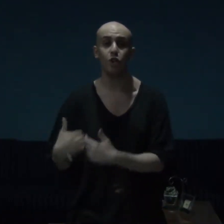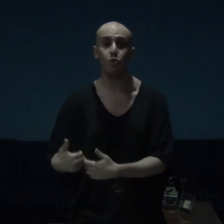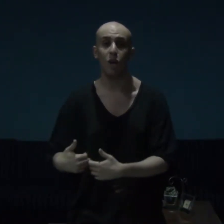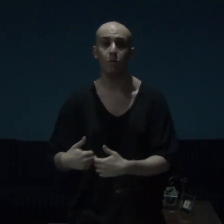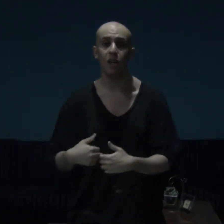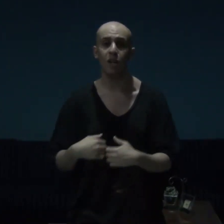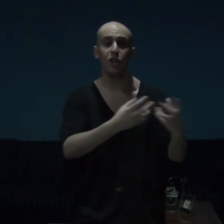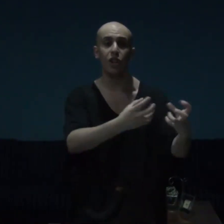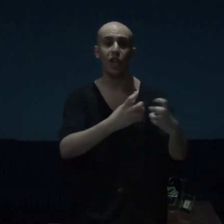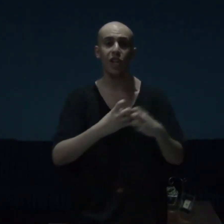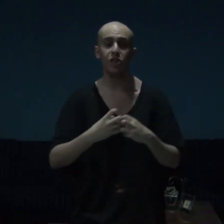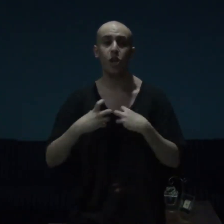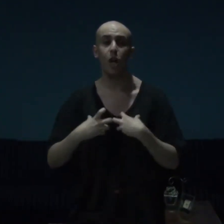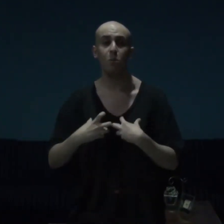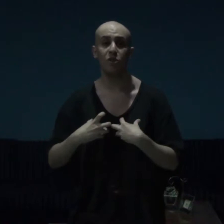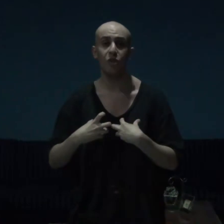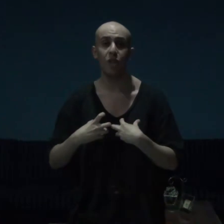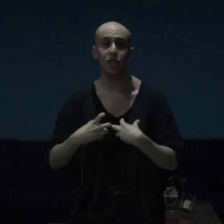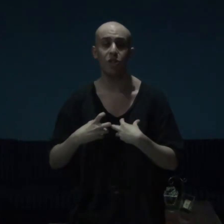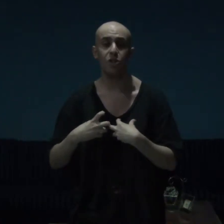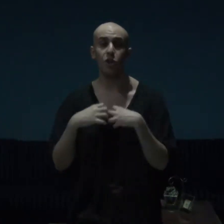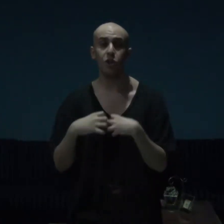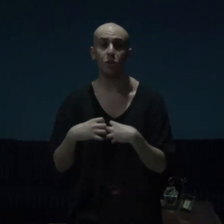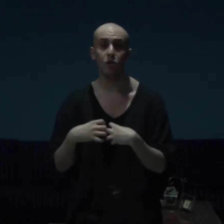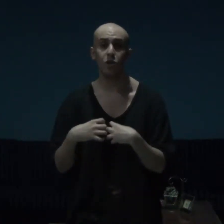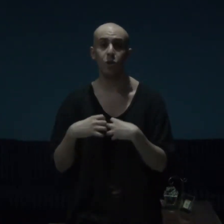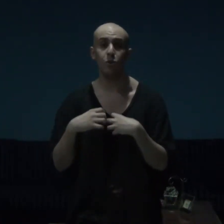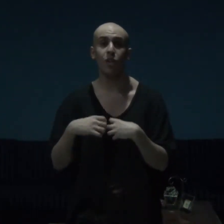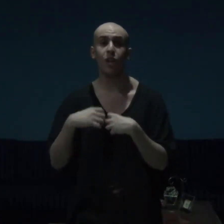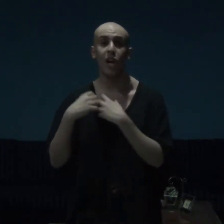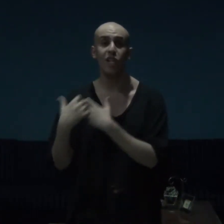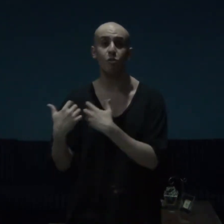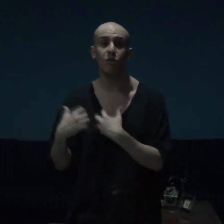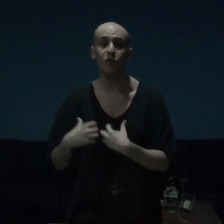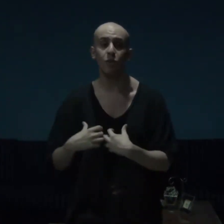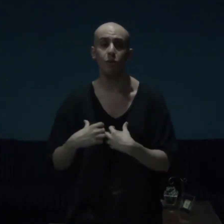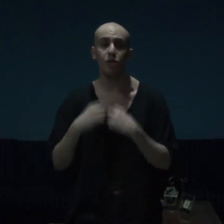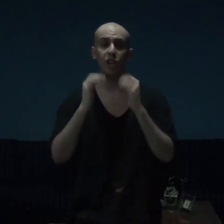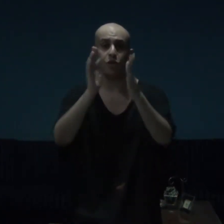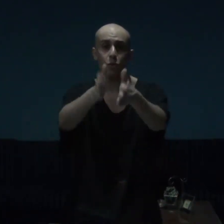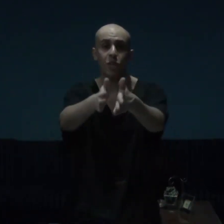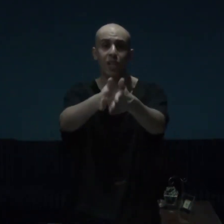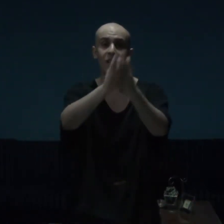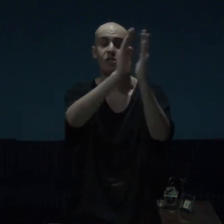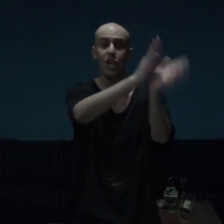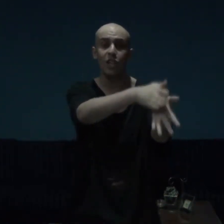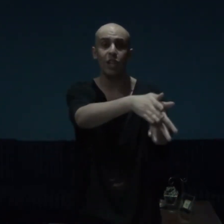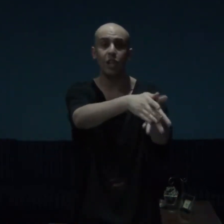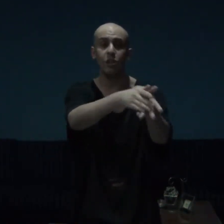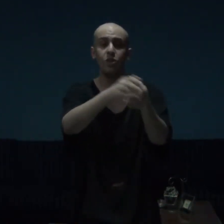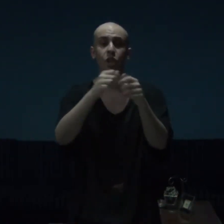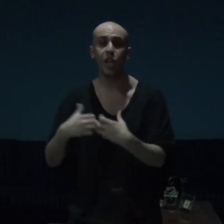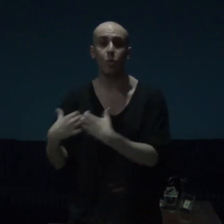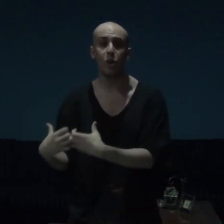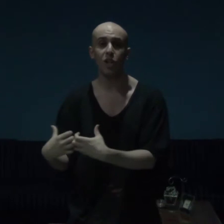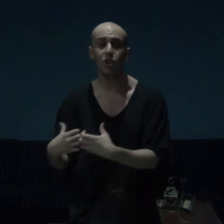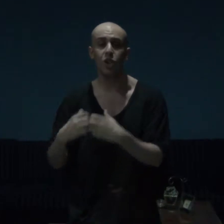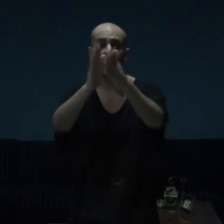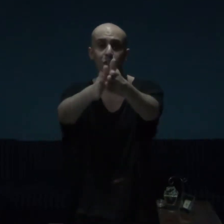drama, The Night Comes for Us, which yours truly has reviewed, and you guys and gals can watch that